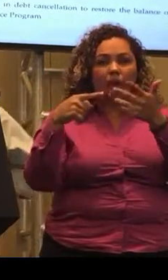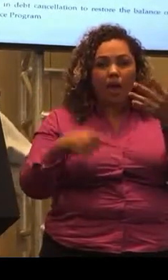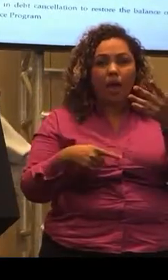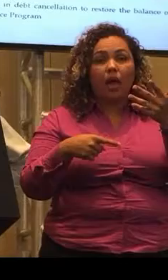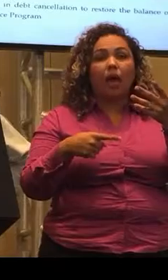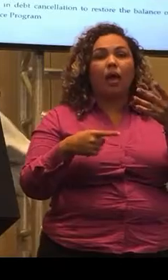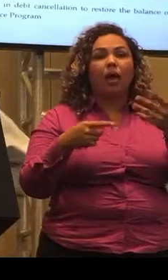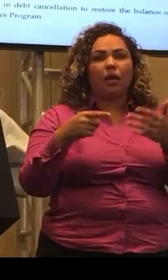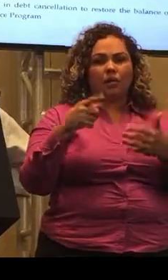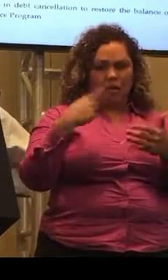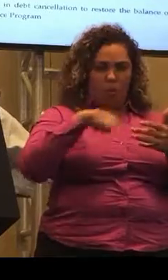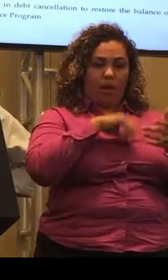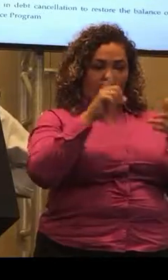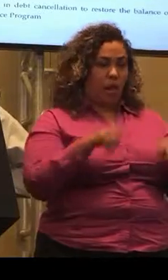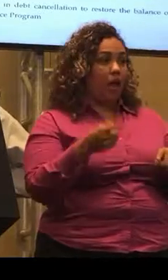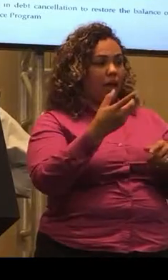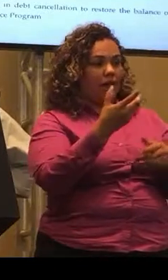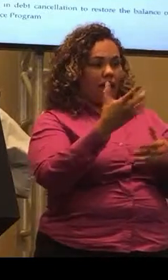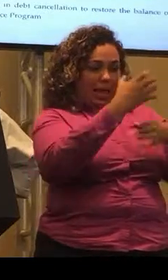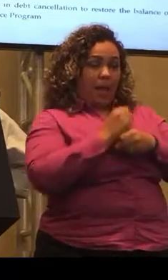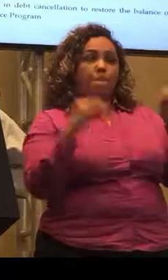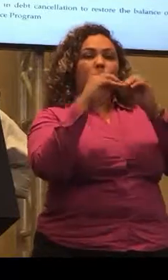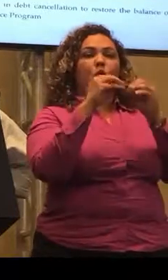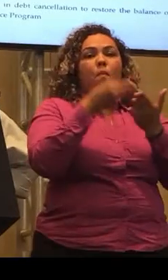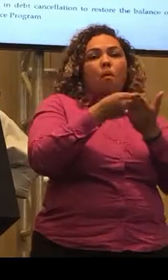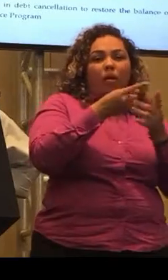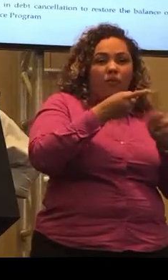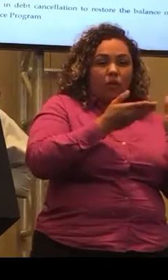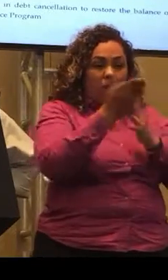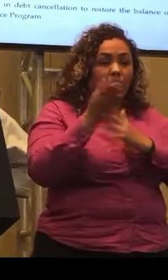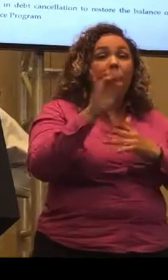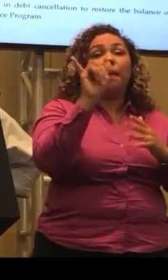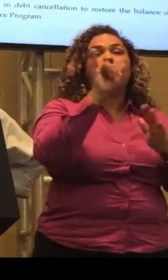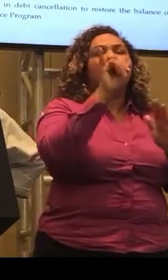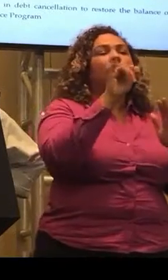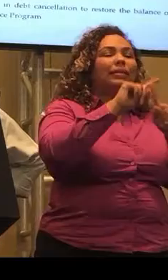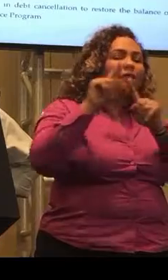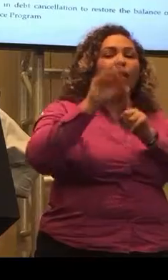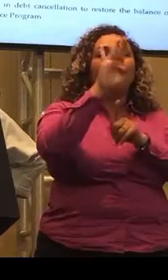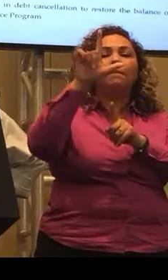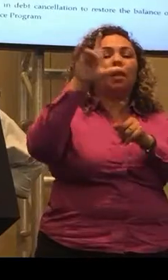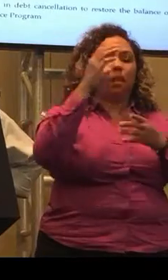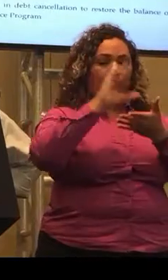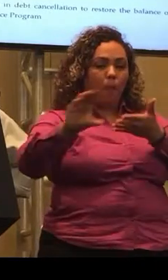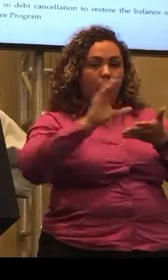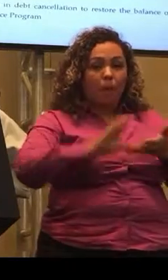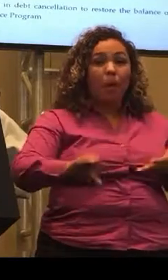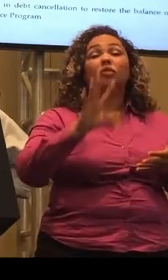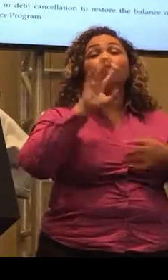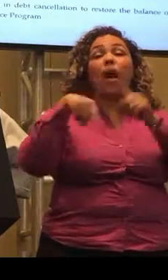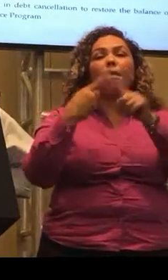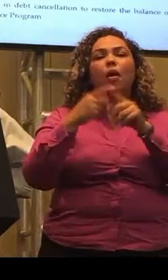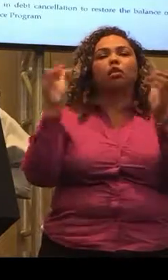our industry can recover. And we have got different bills regarding that. So we're talking about small business, agriculture,